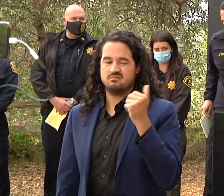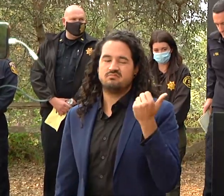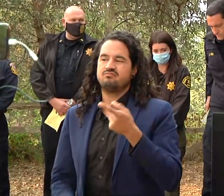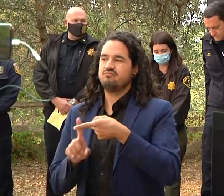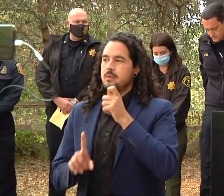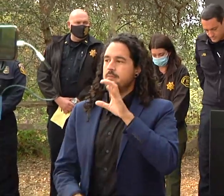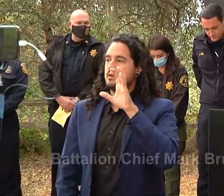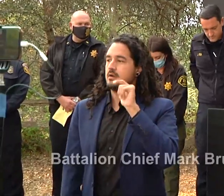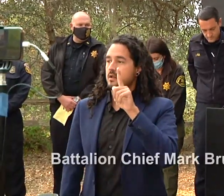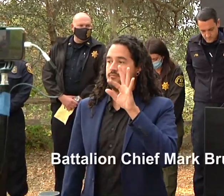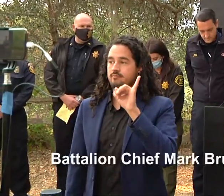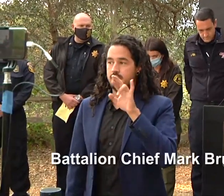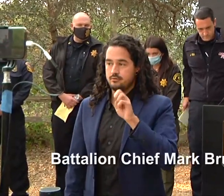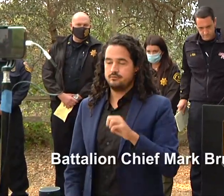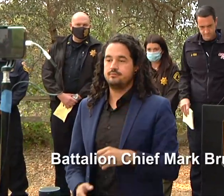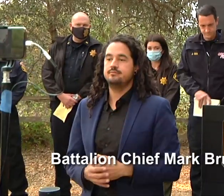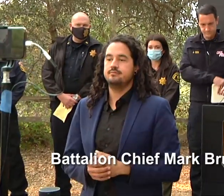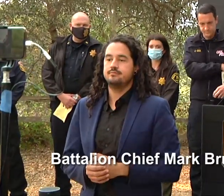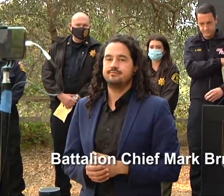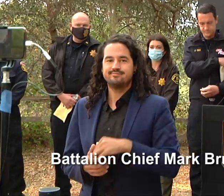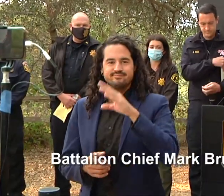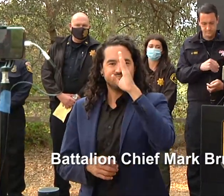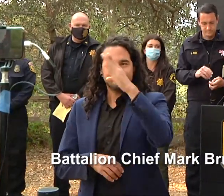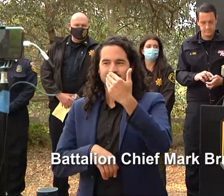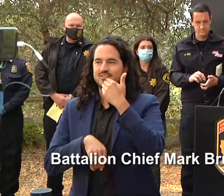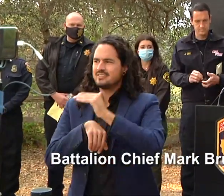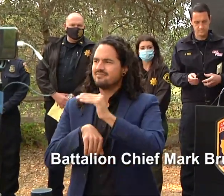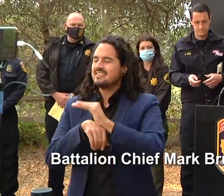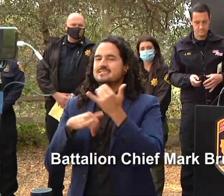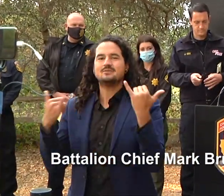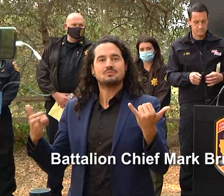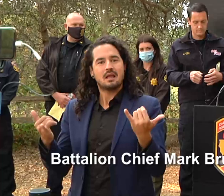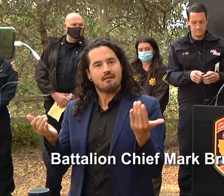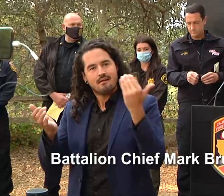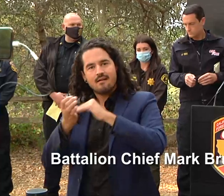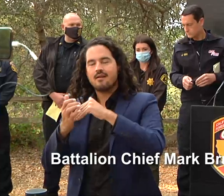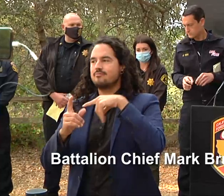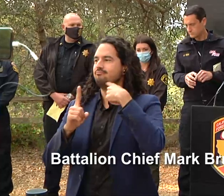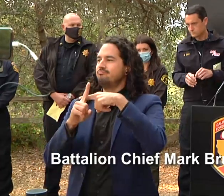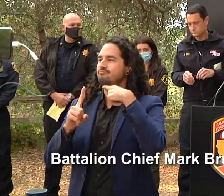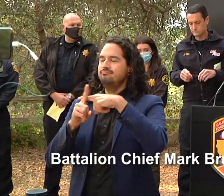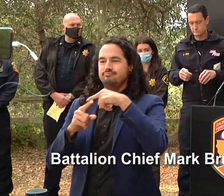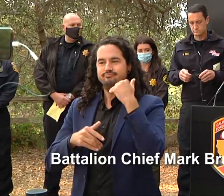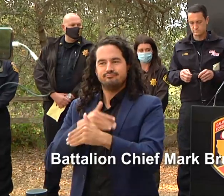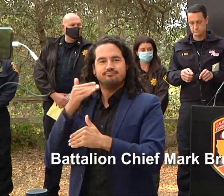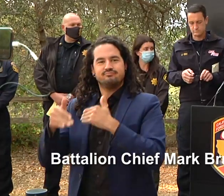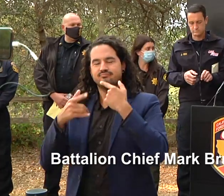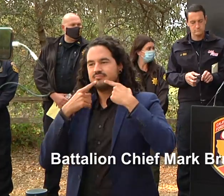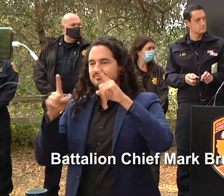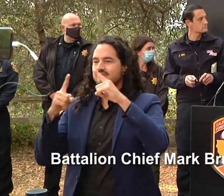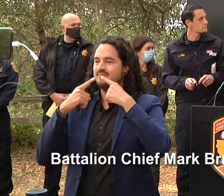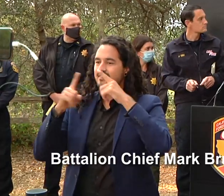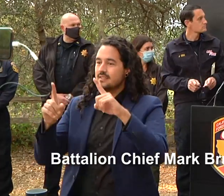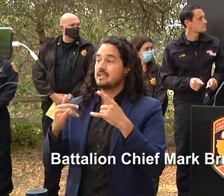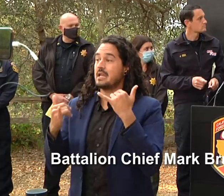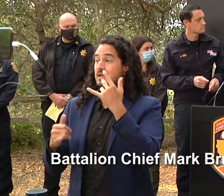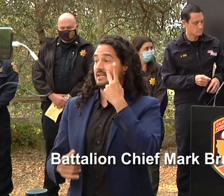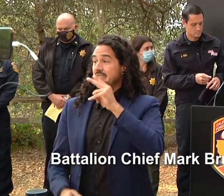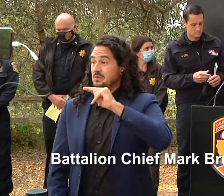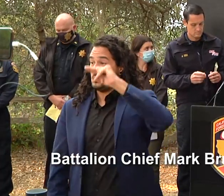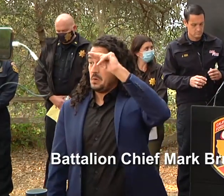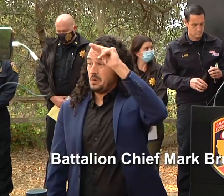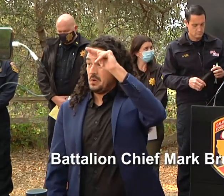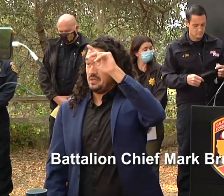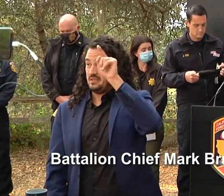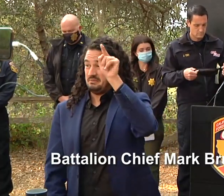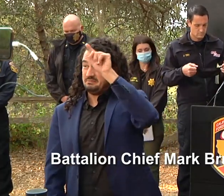good evening so again uh another great day of progress on our fire uh in our north zone we have uh continued